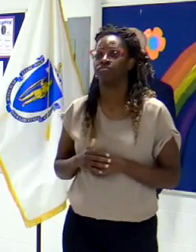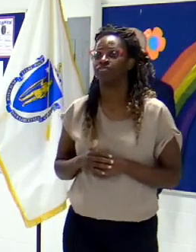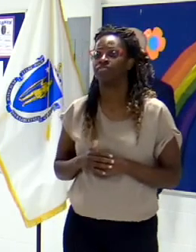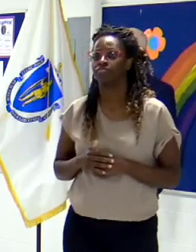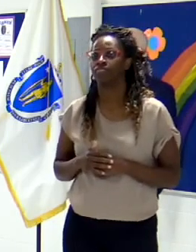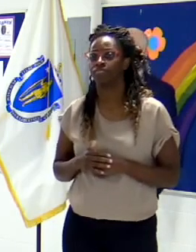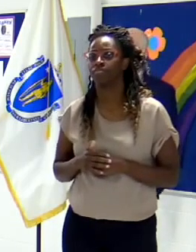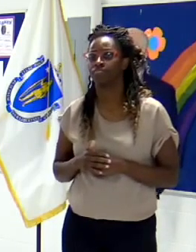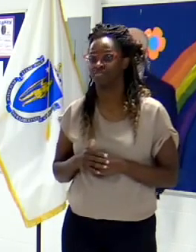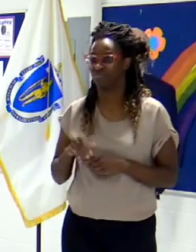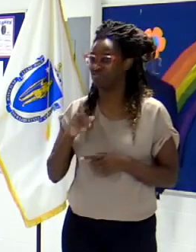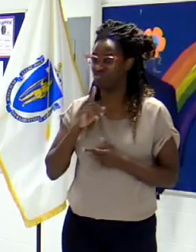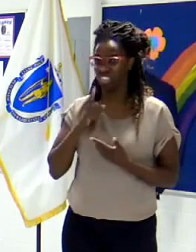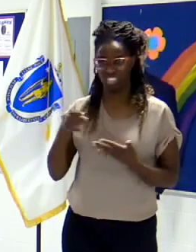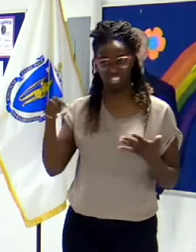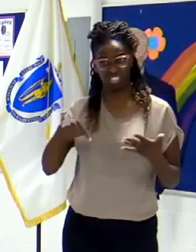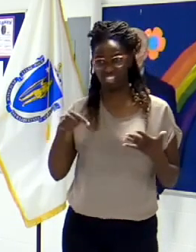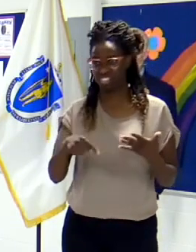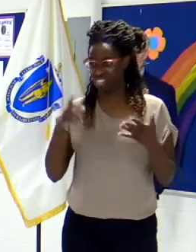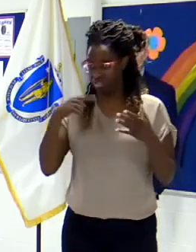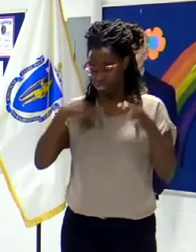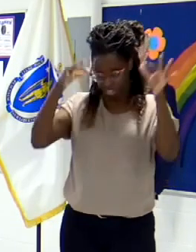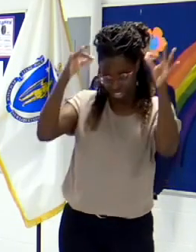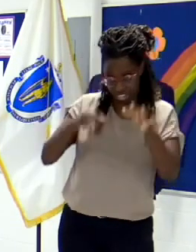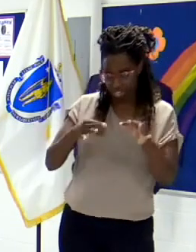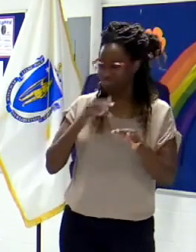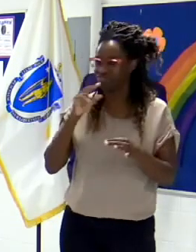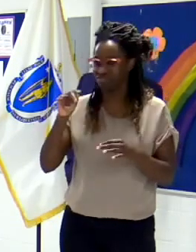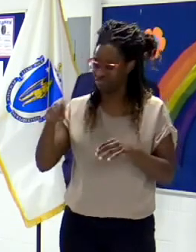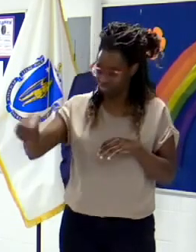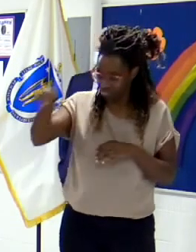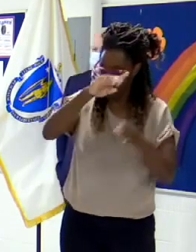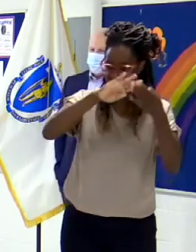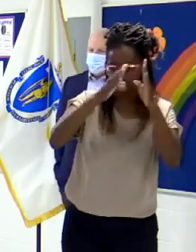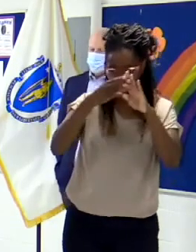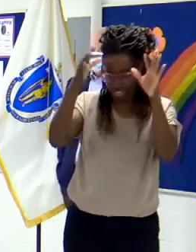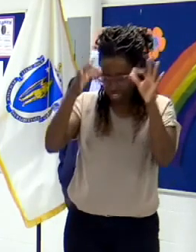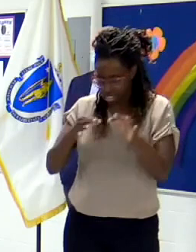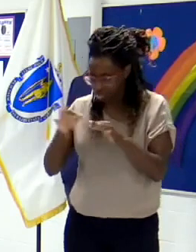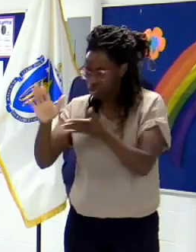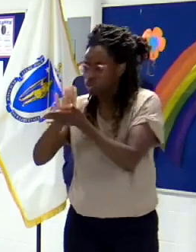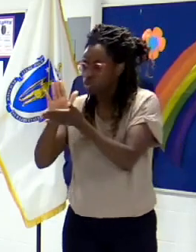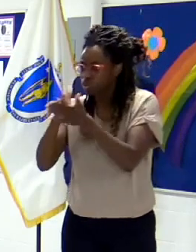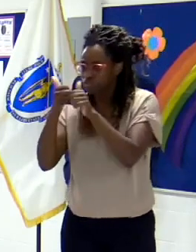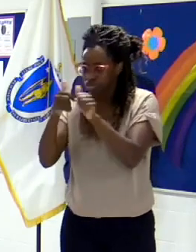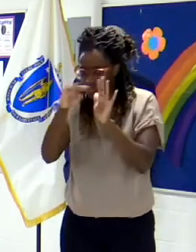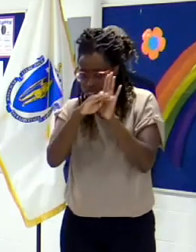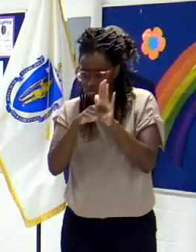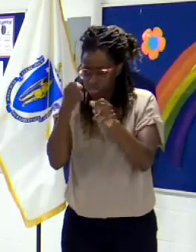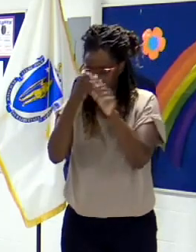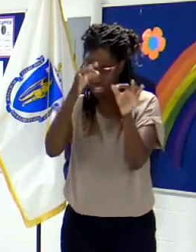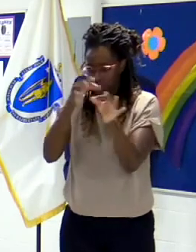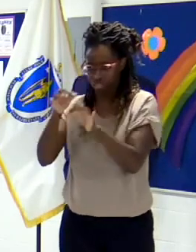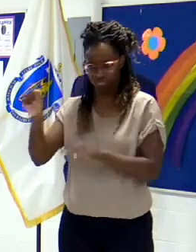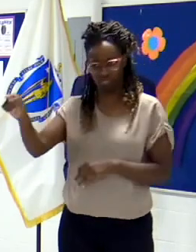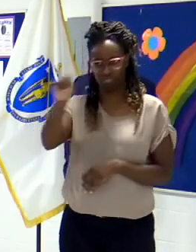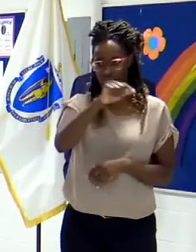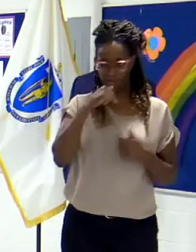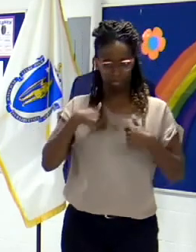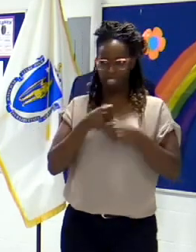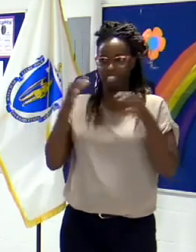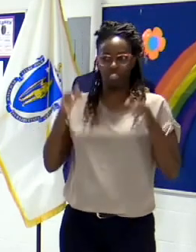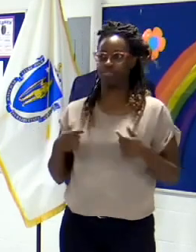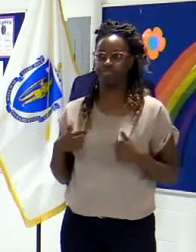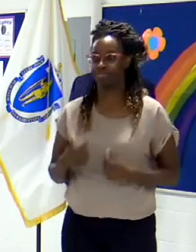at the end of the day, in many cases, it's going to be up to places like this to figure out how to